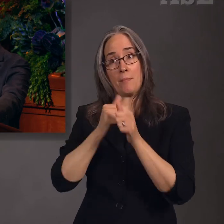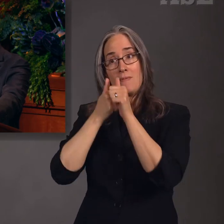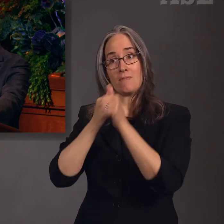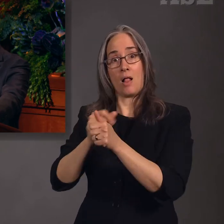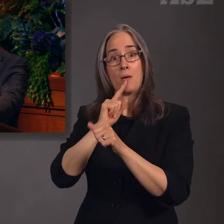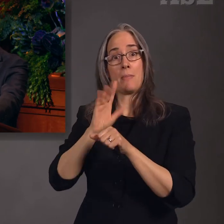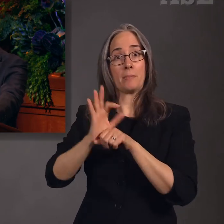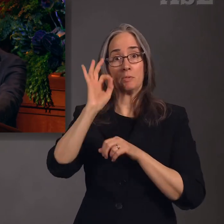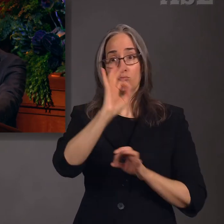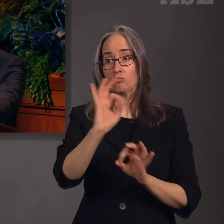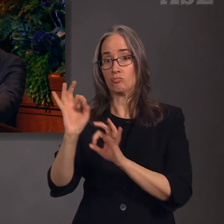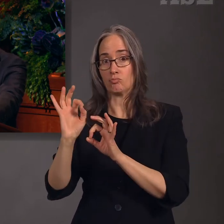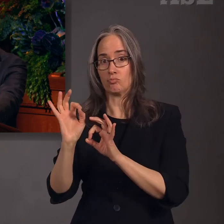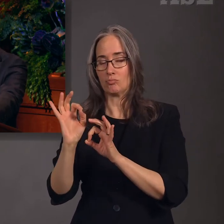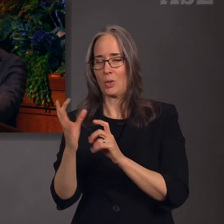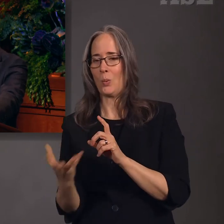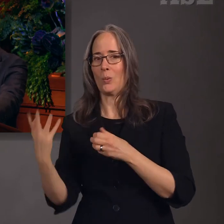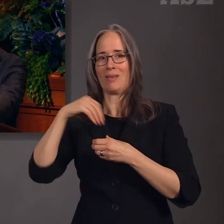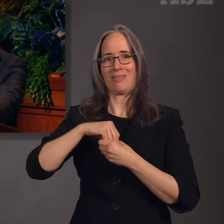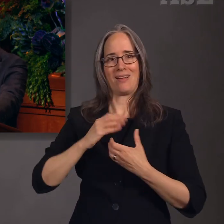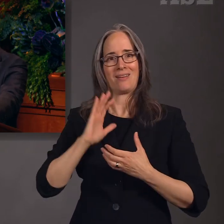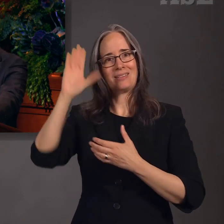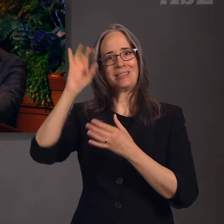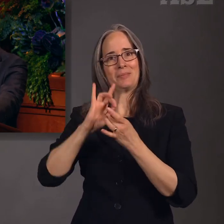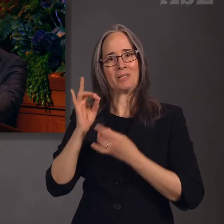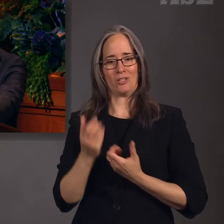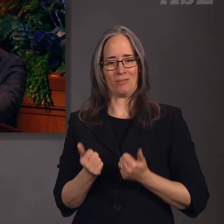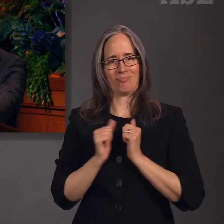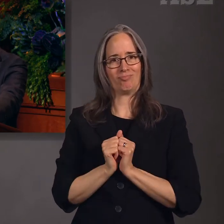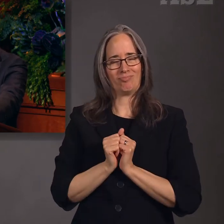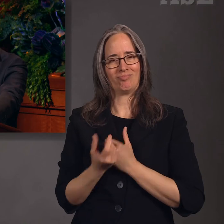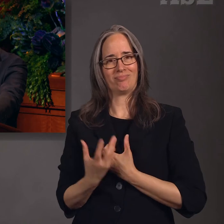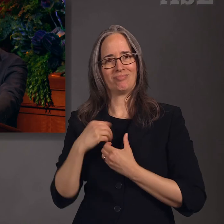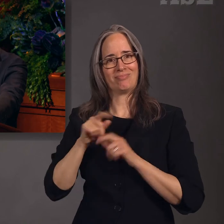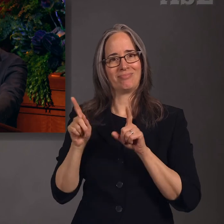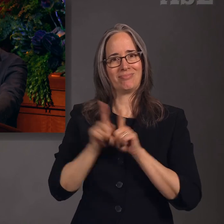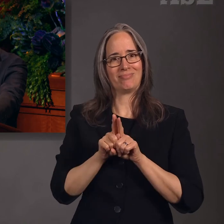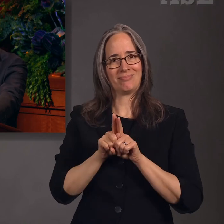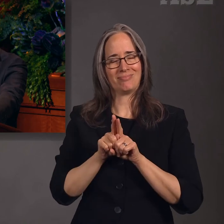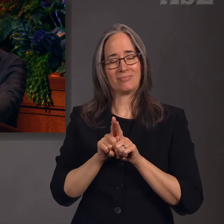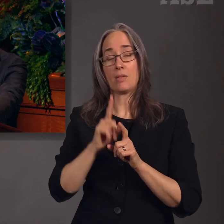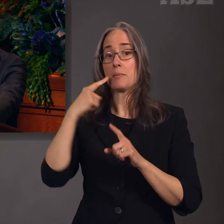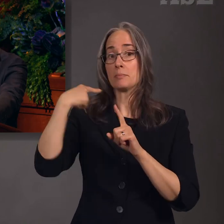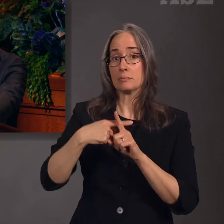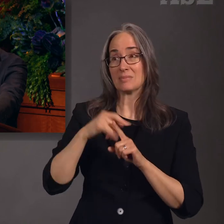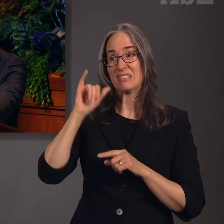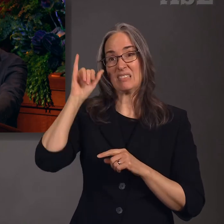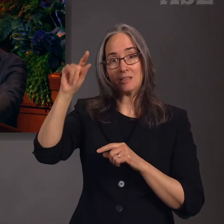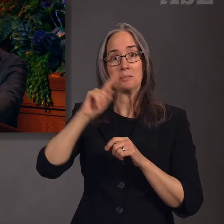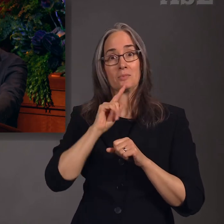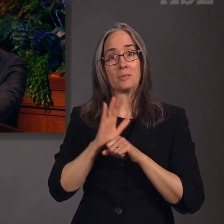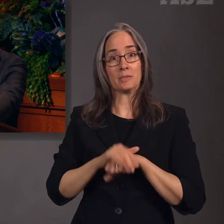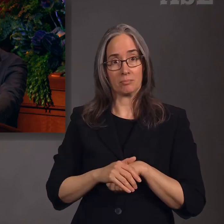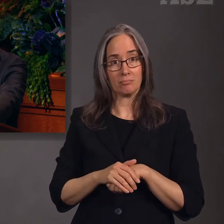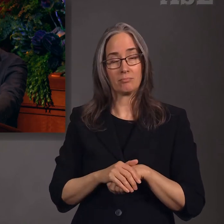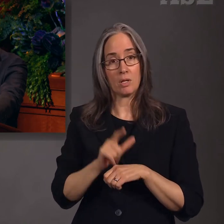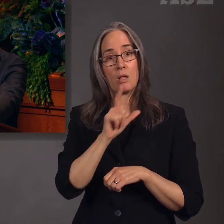shall have a spirit to be with us. Harded to this promise, the Lord renews